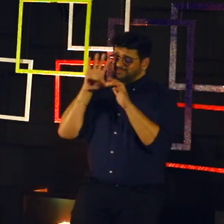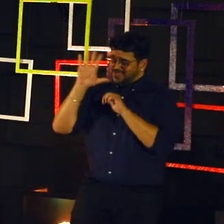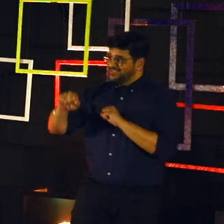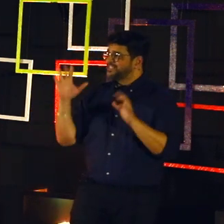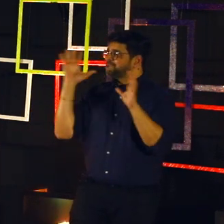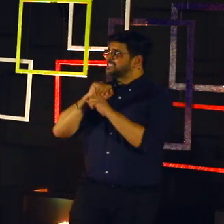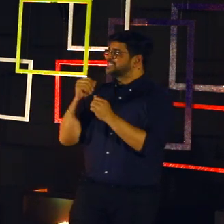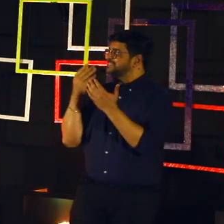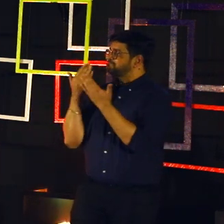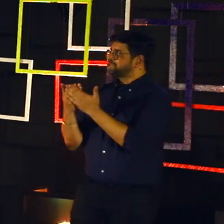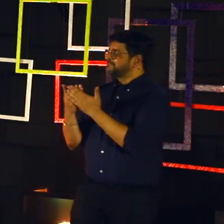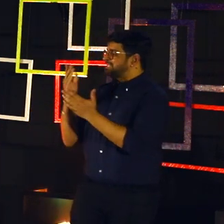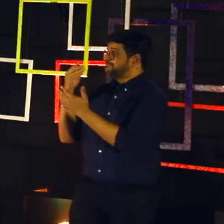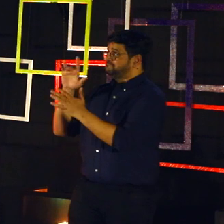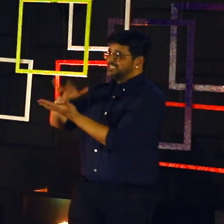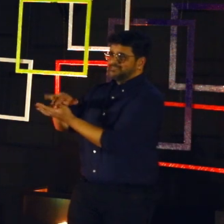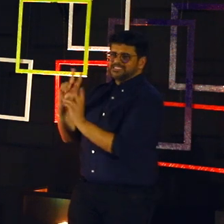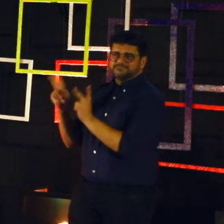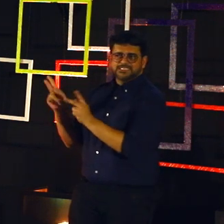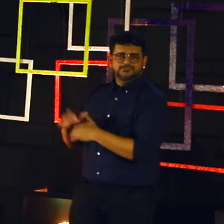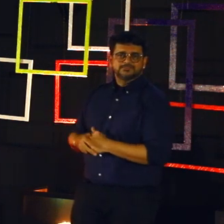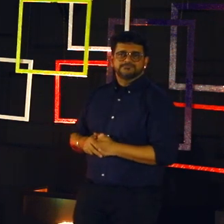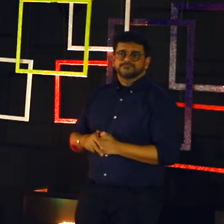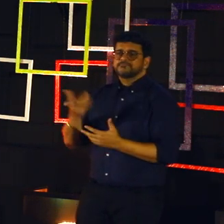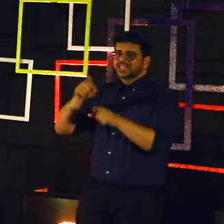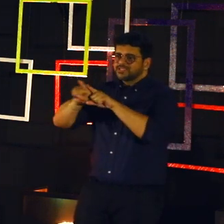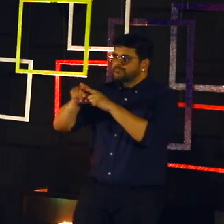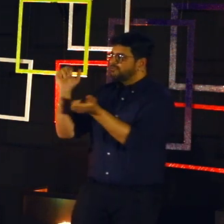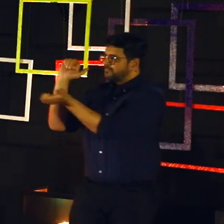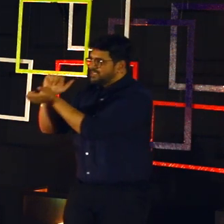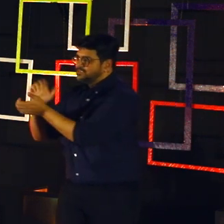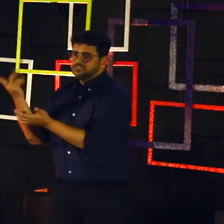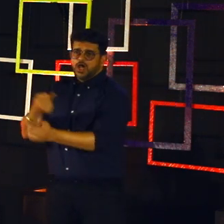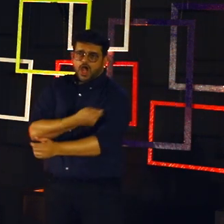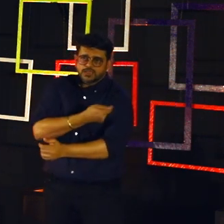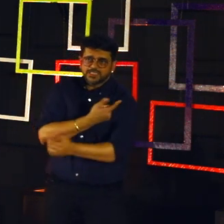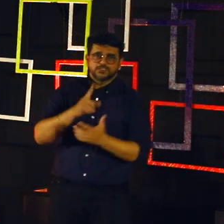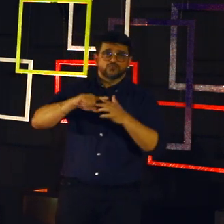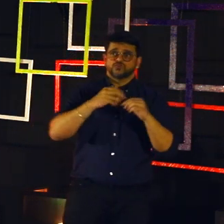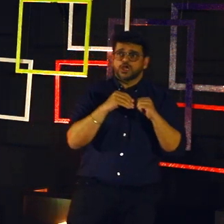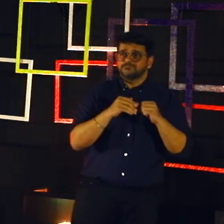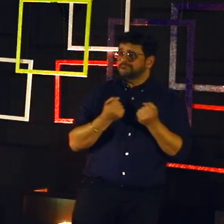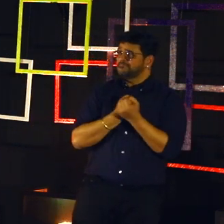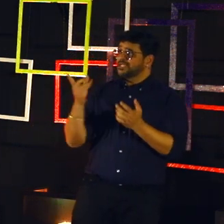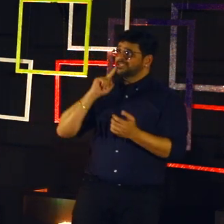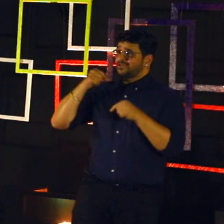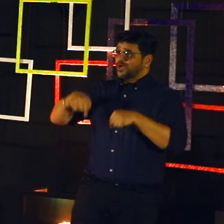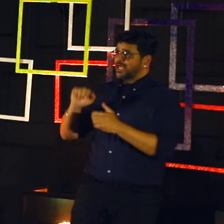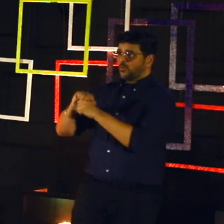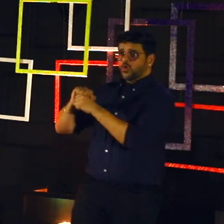Now, we talk about accessibility in meetings, especially workplaces. The doctor's office, bank, police stations, government offices,